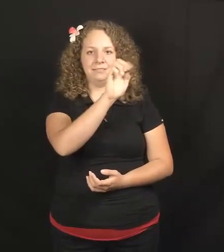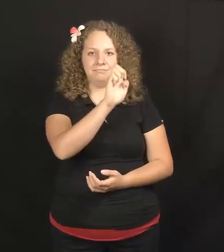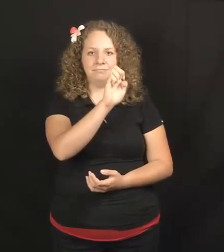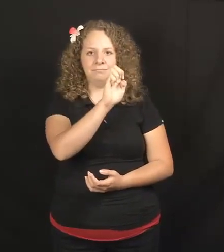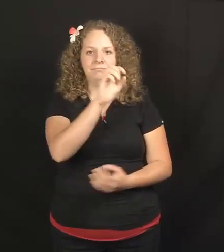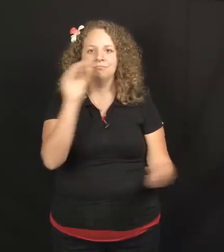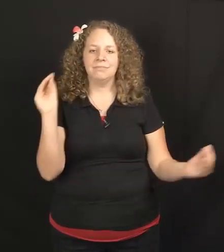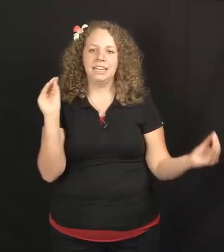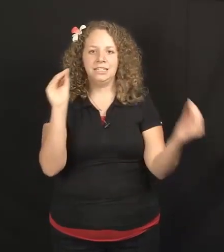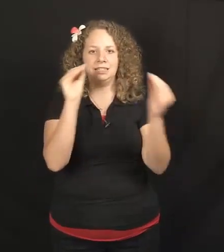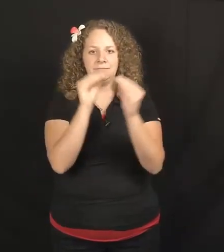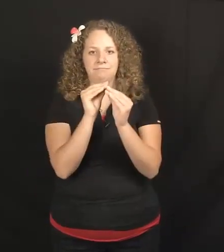kiss.